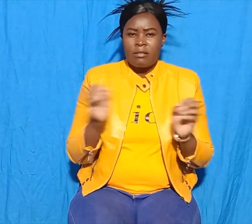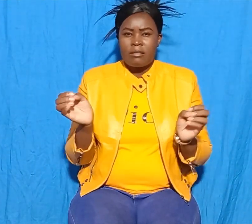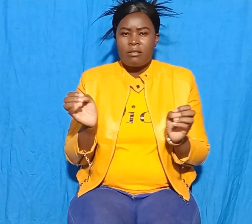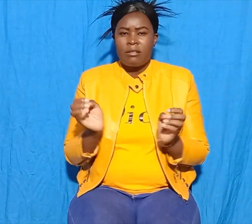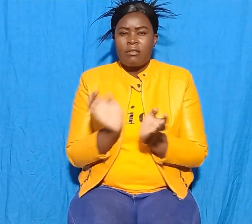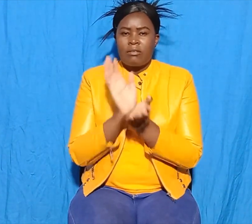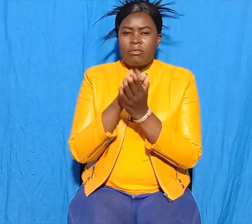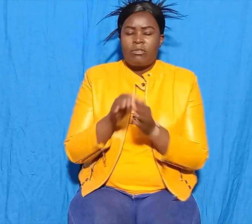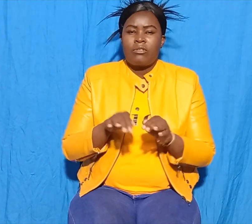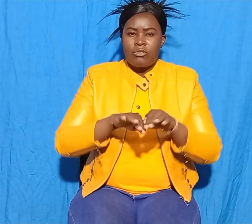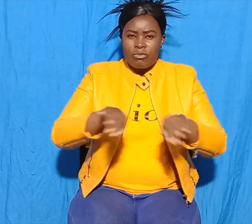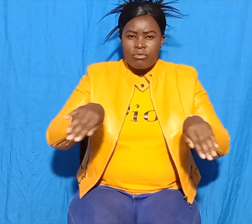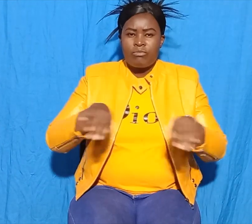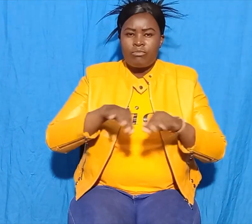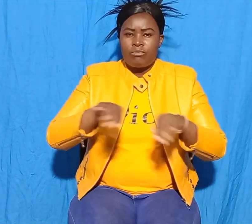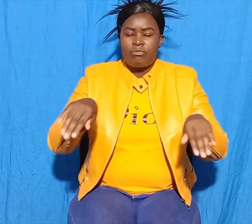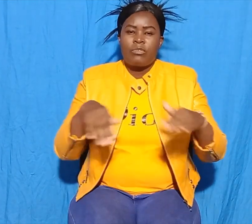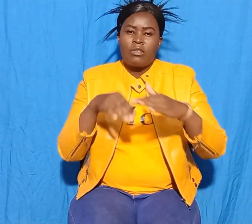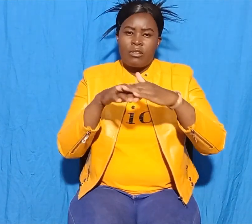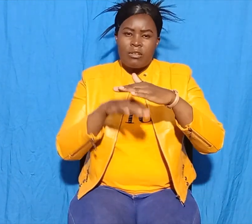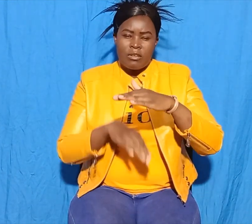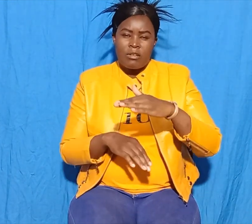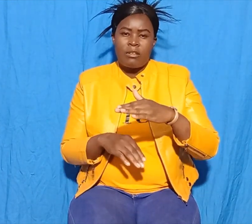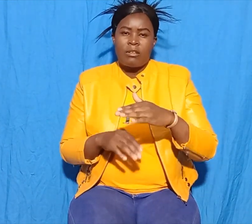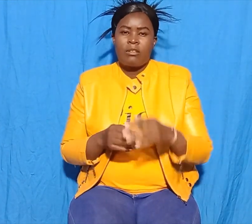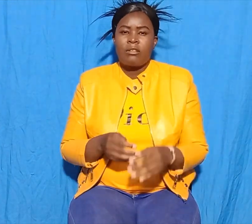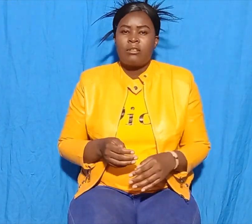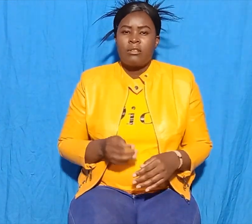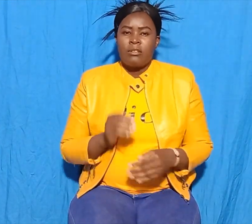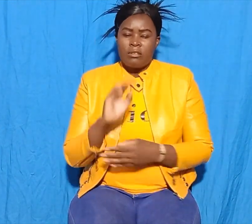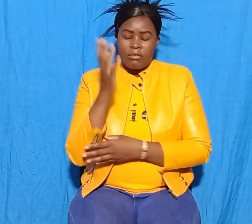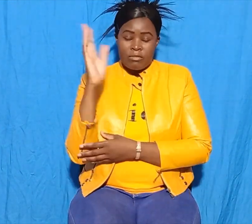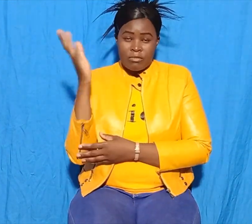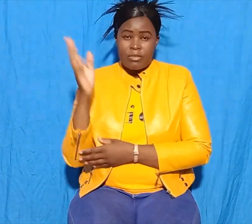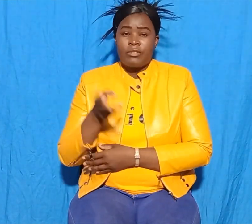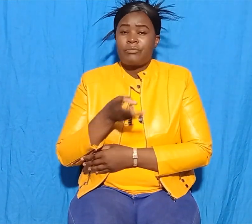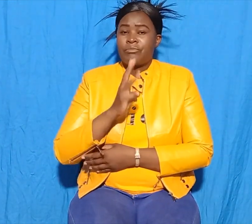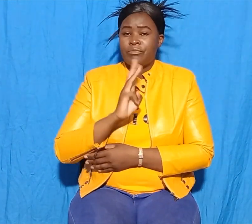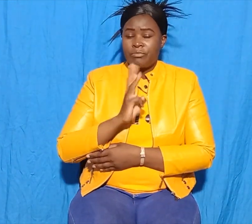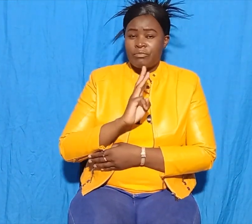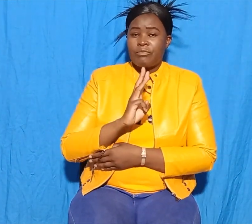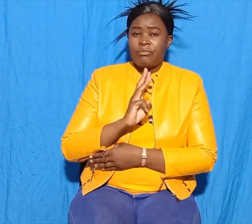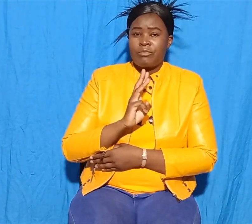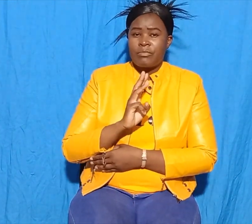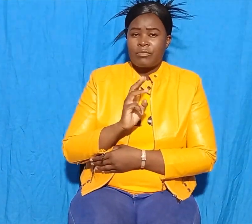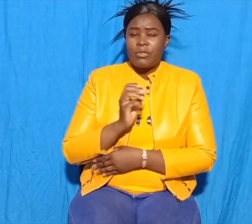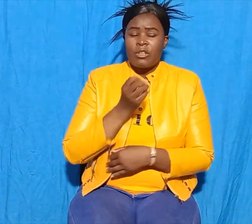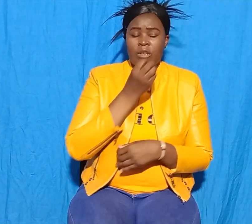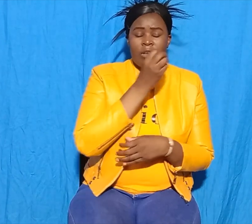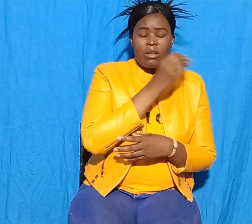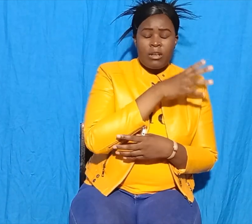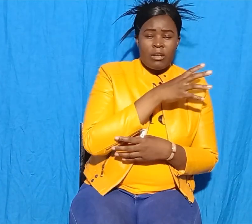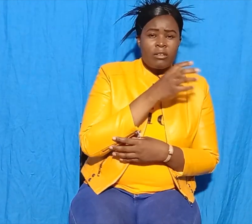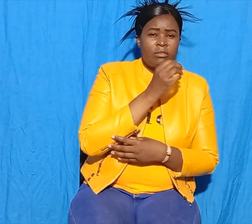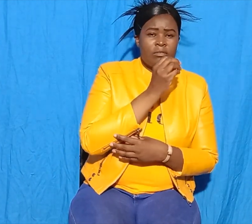Then was no answer. The crocodile thought, I am afraid he can't find the heart in the branches.